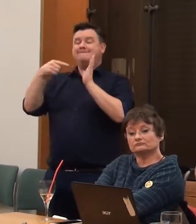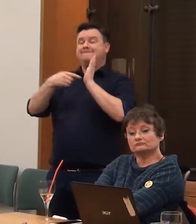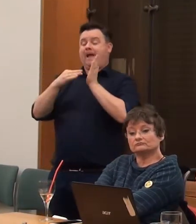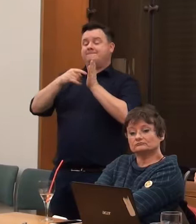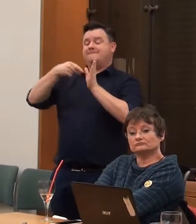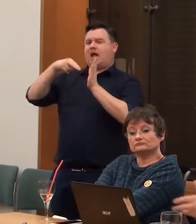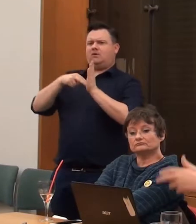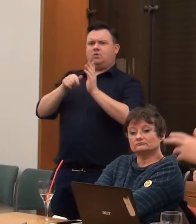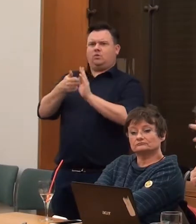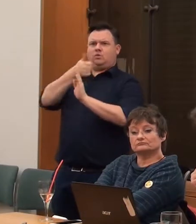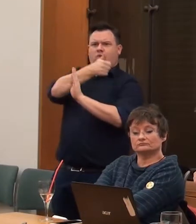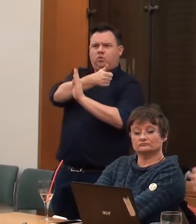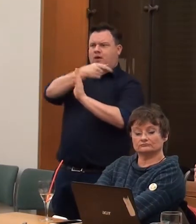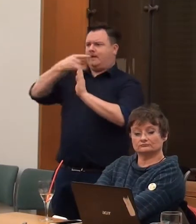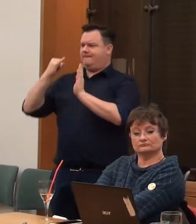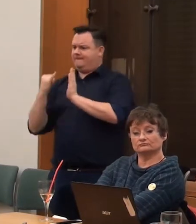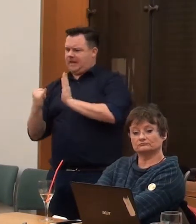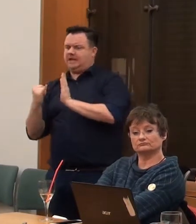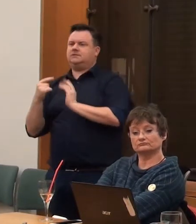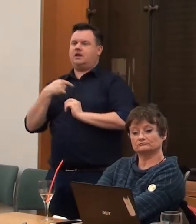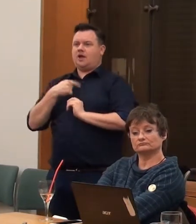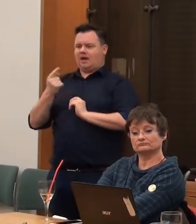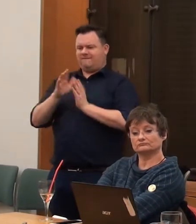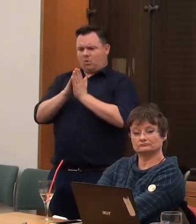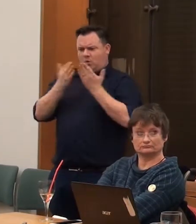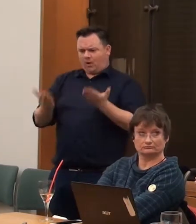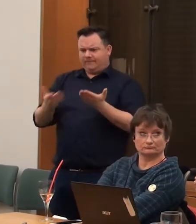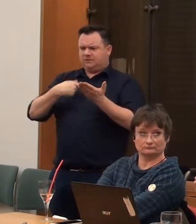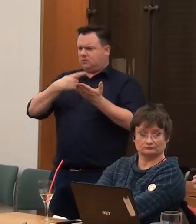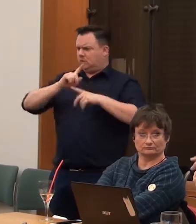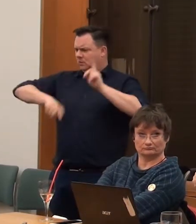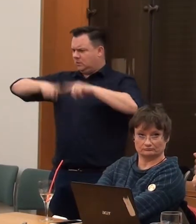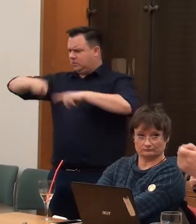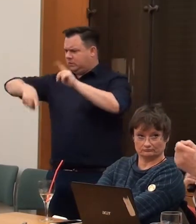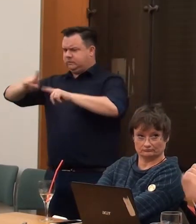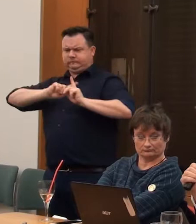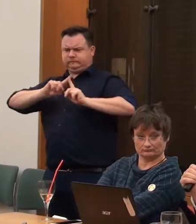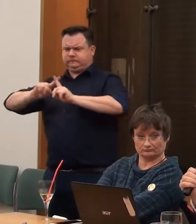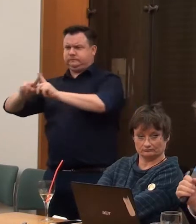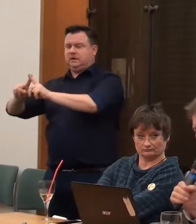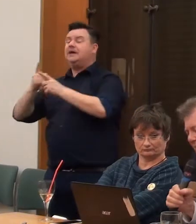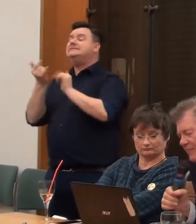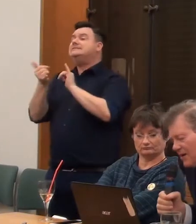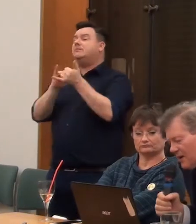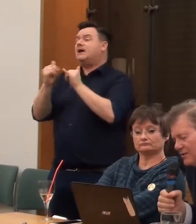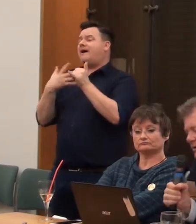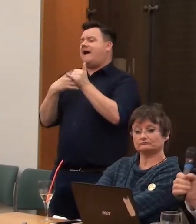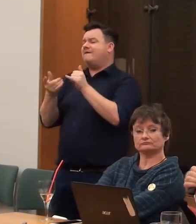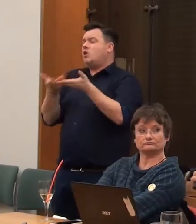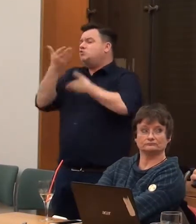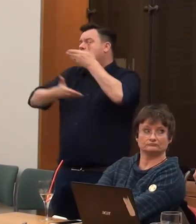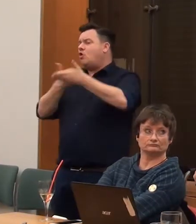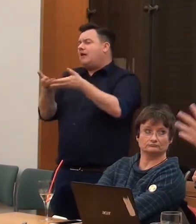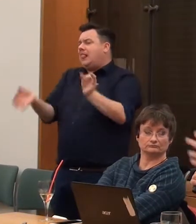bad. And we have a whole range of these comics all the time being brought forward. Sometimes a twist like, you know,